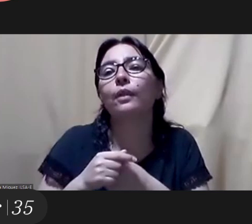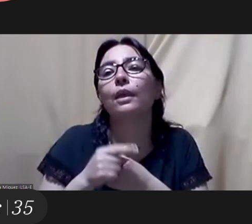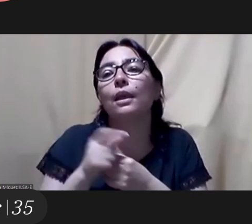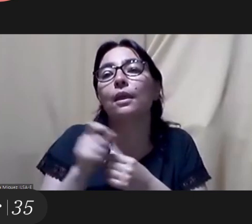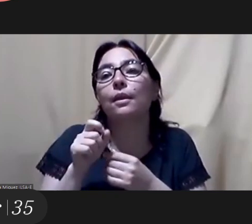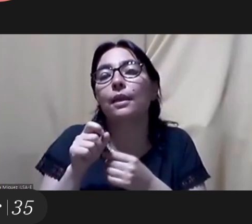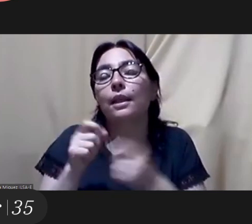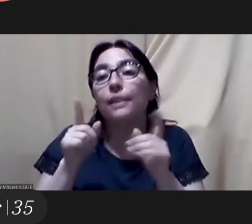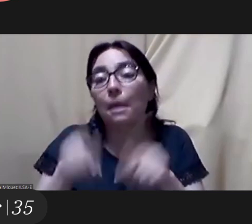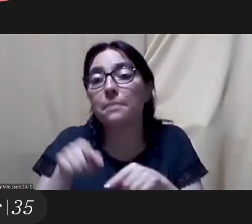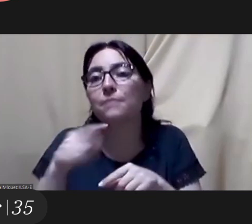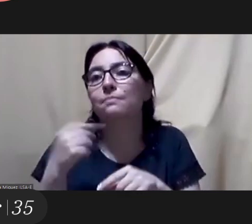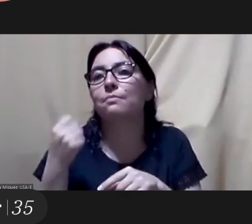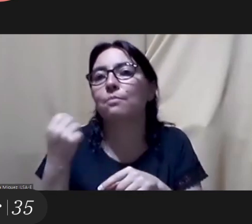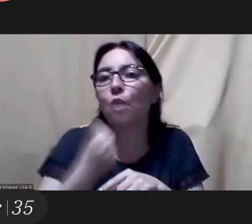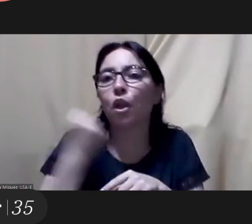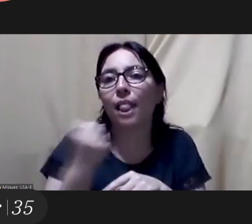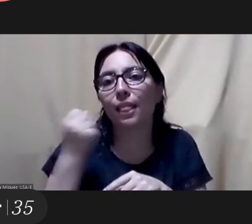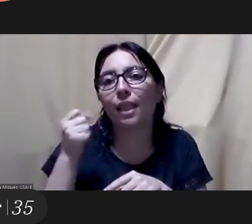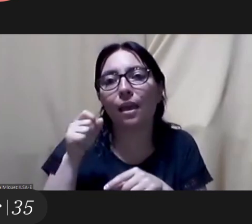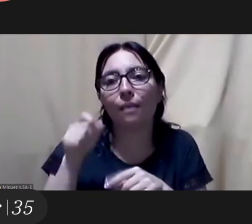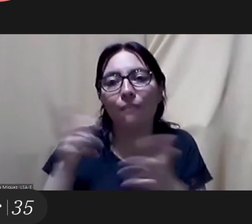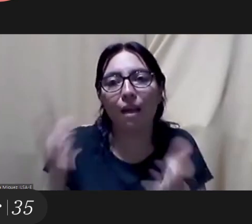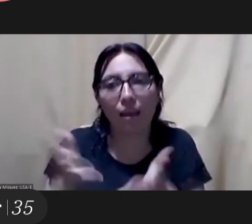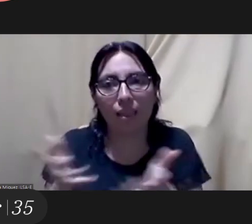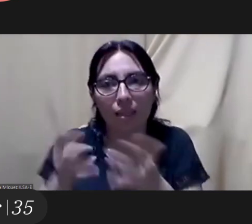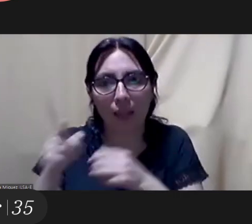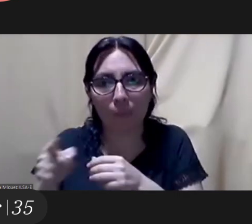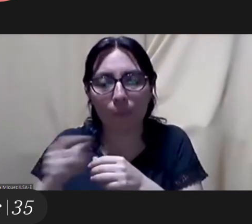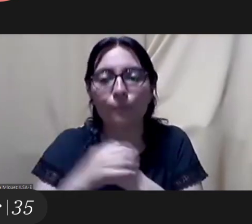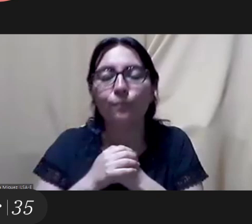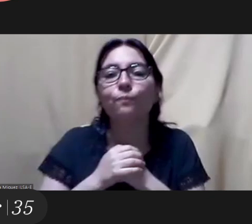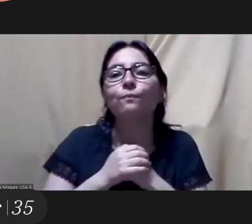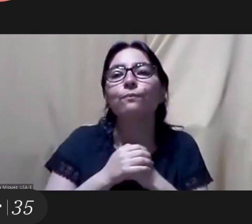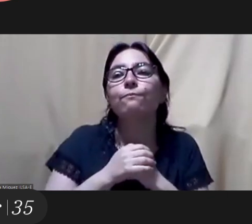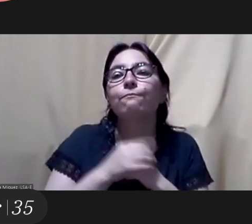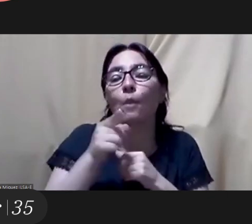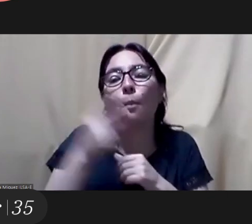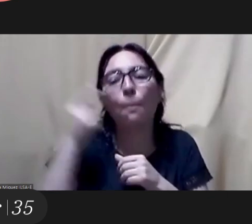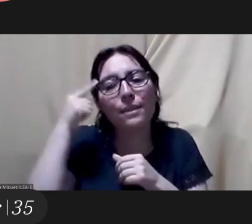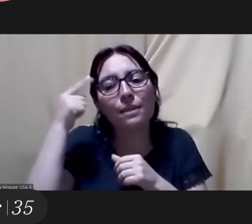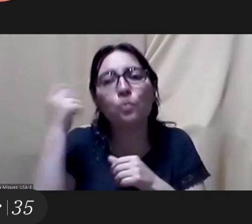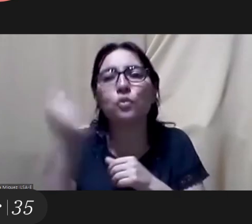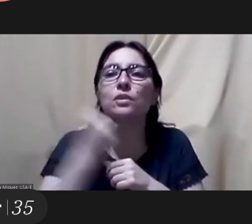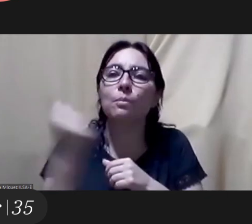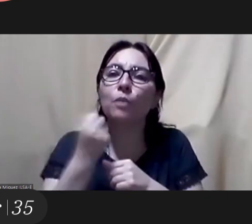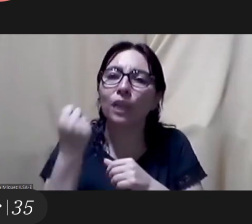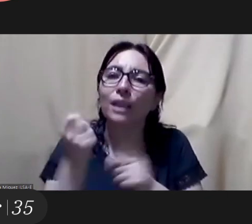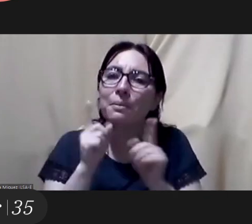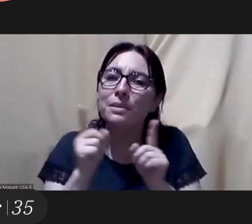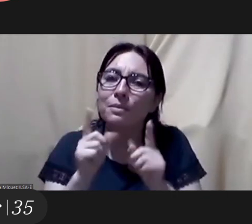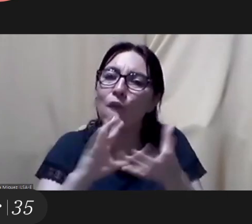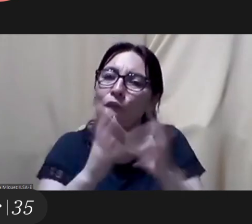so this is given for script writers and senior uh directors we believe this is very interesting to establish these collaboration